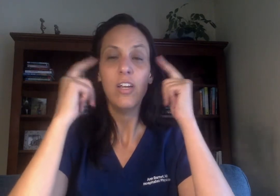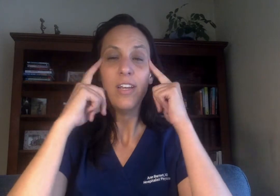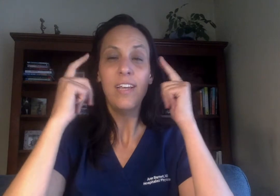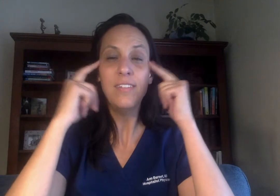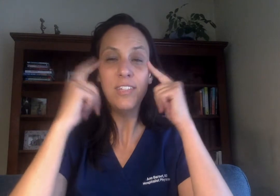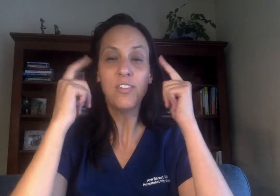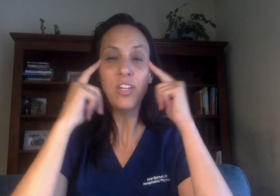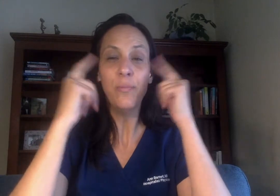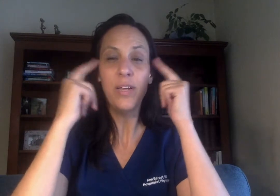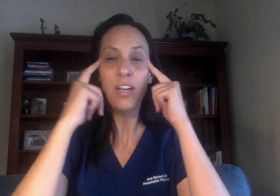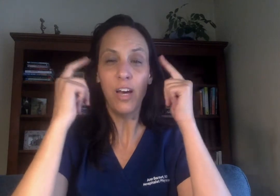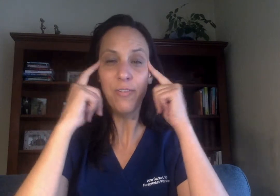Is this gonna be enough?